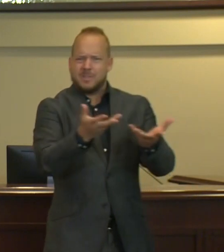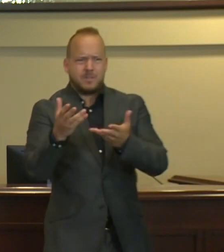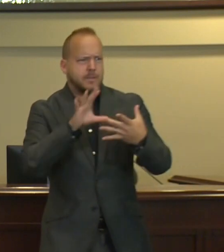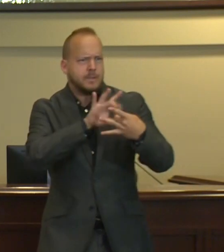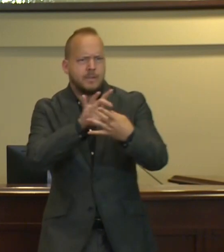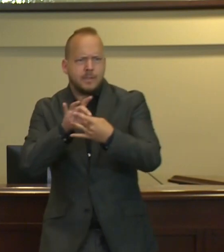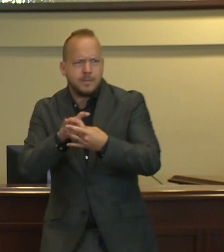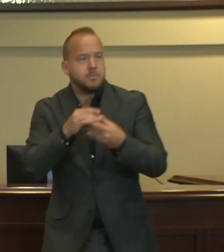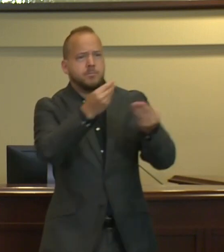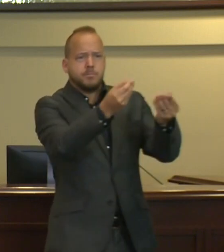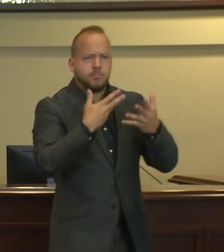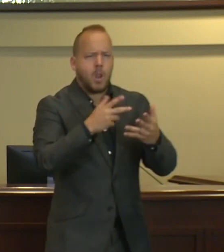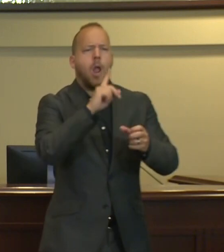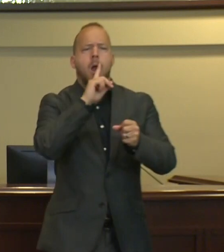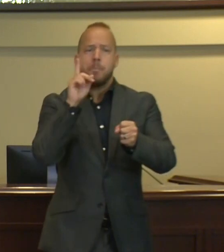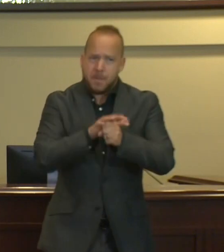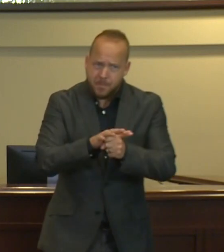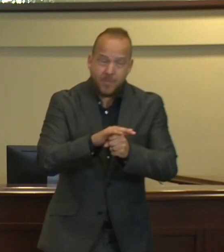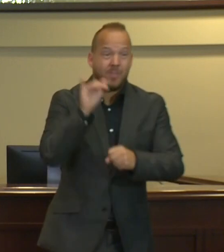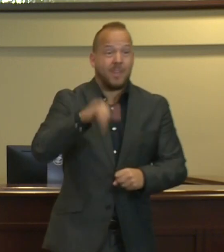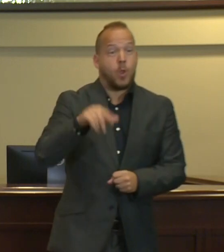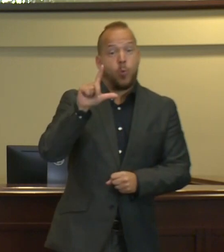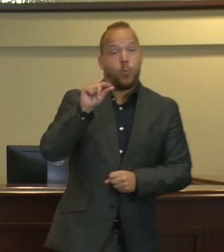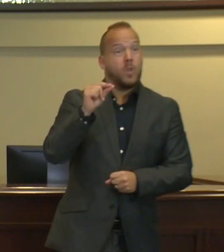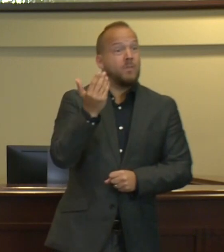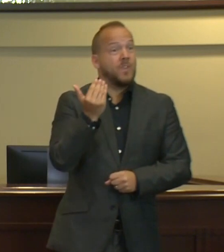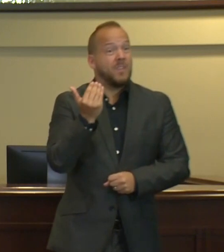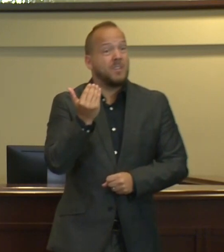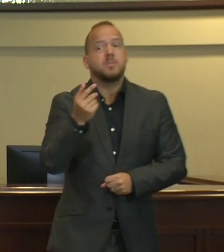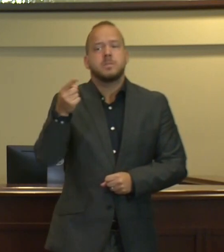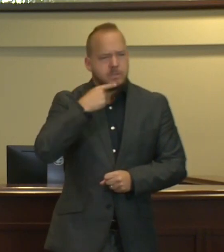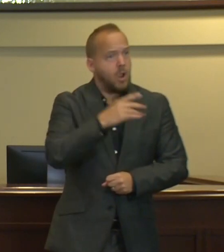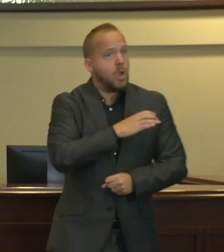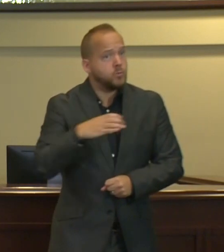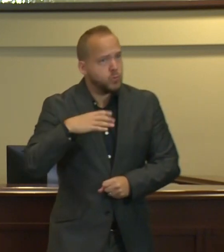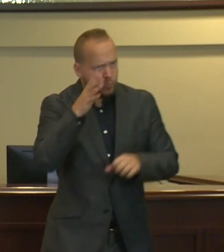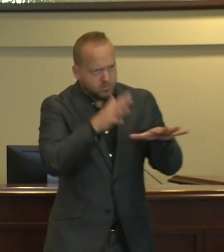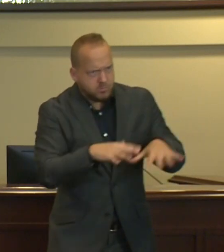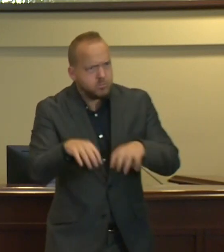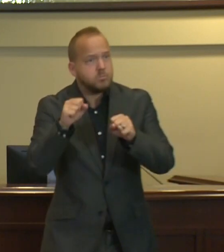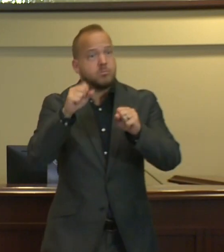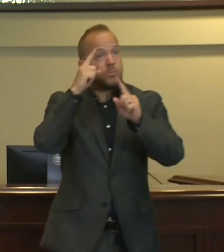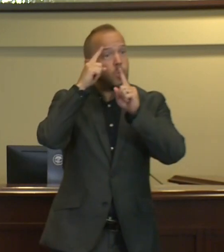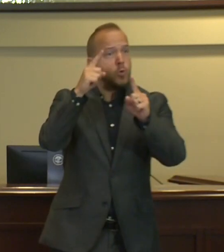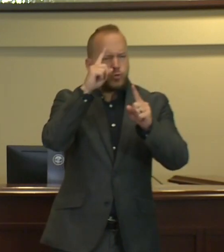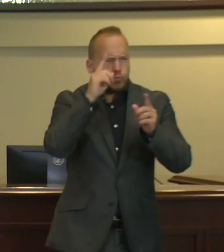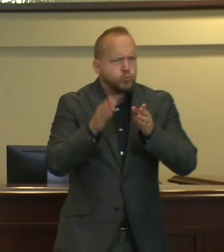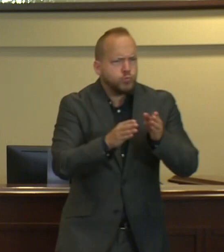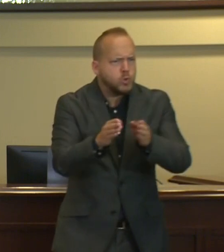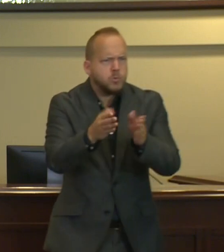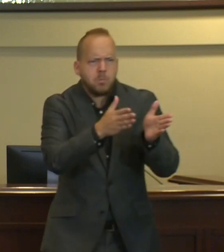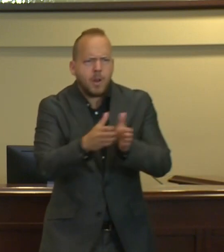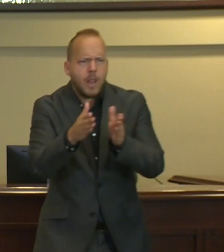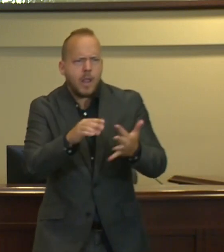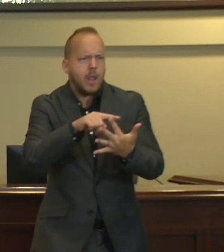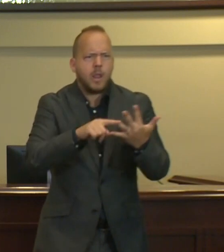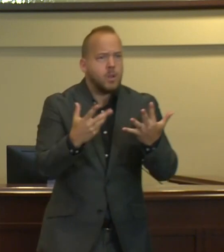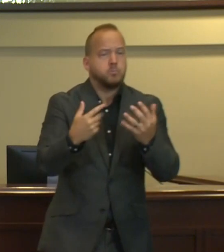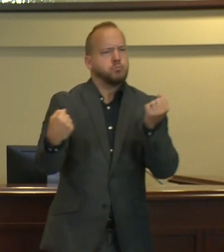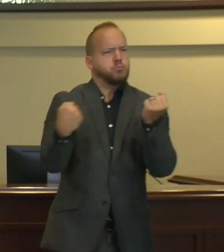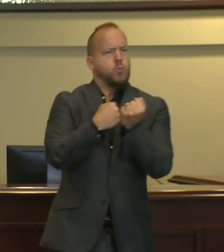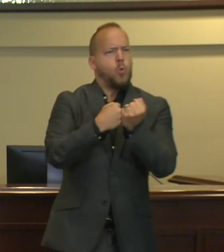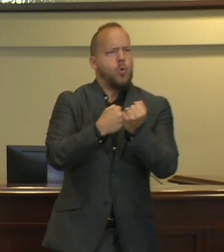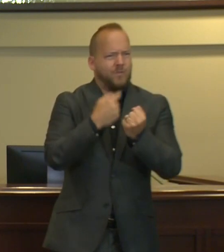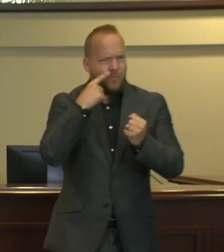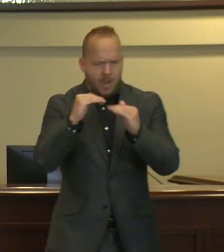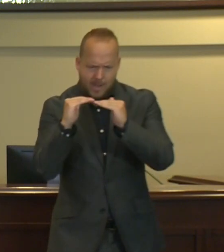2015, Council adopted the Citywide Racial Equity Goals and Strategies. There's been support for Bureau Racial Equity Plans. We have